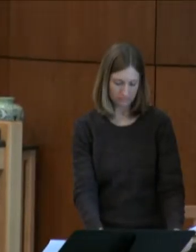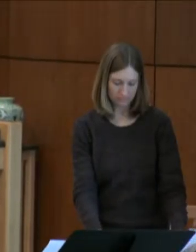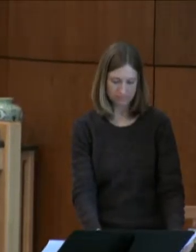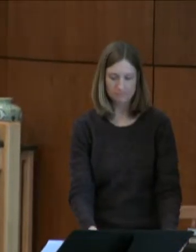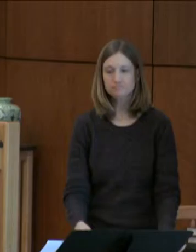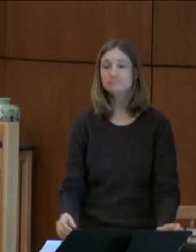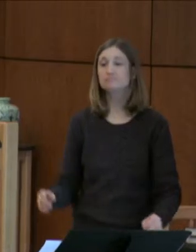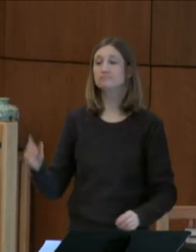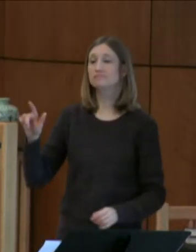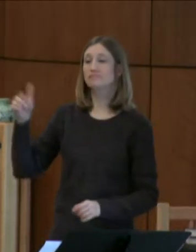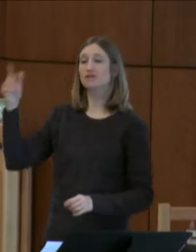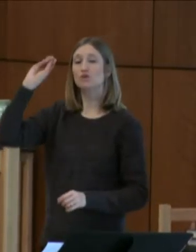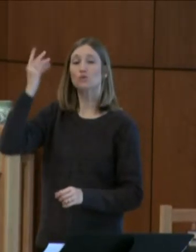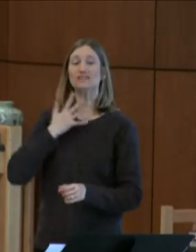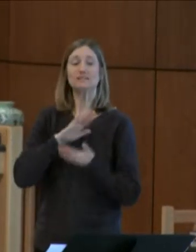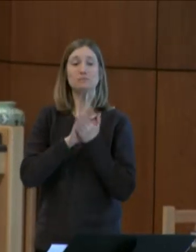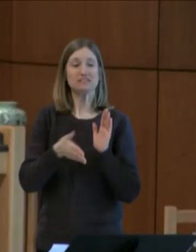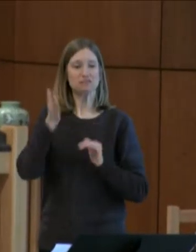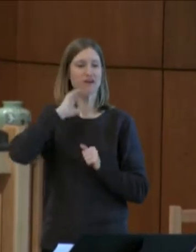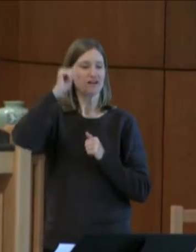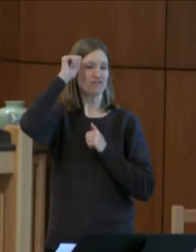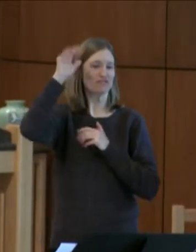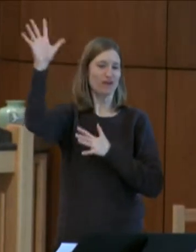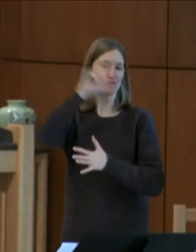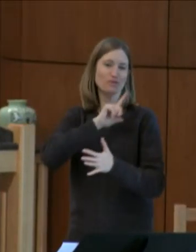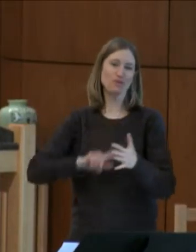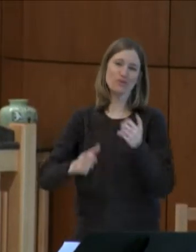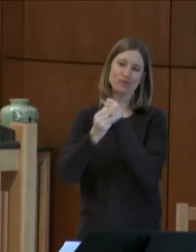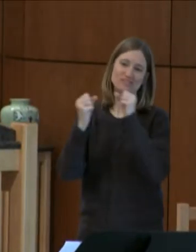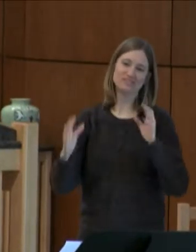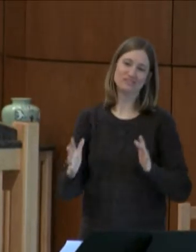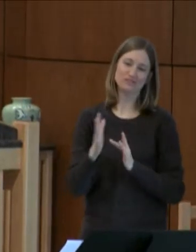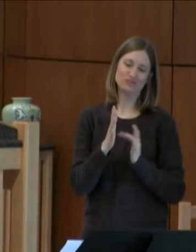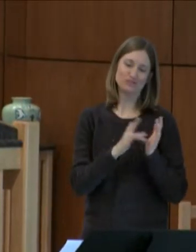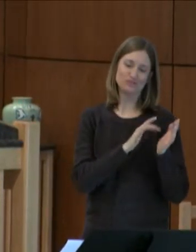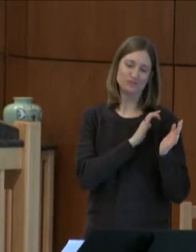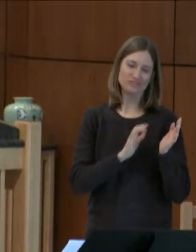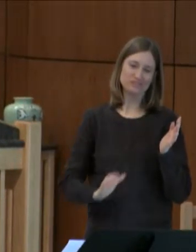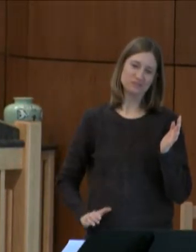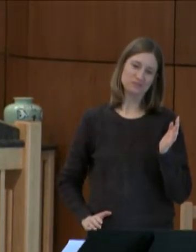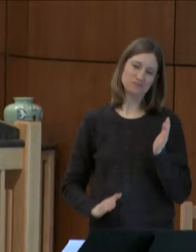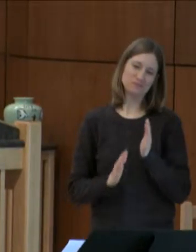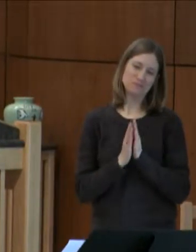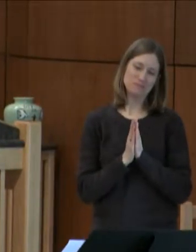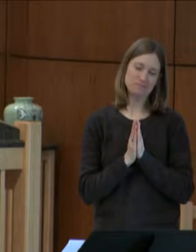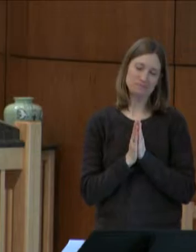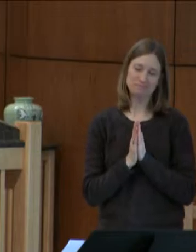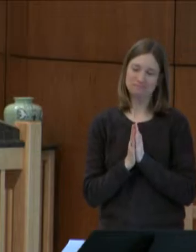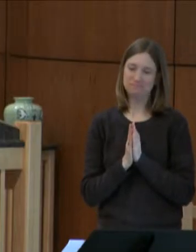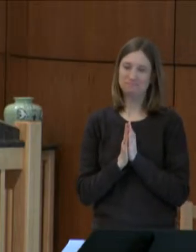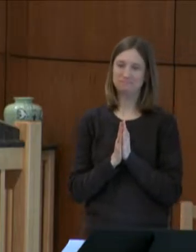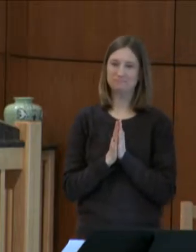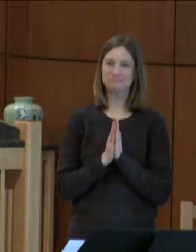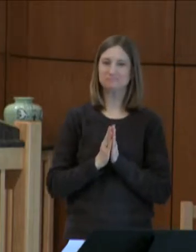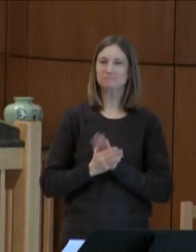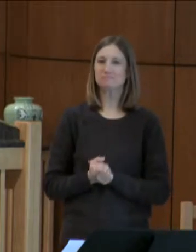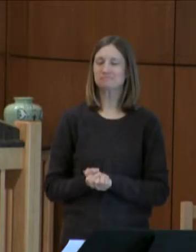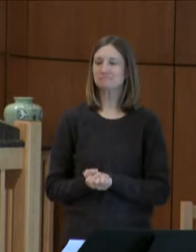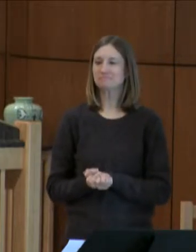Grace and peace to you from God our Father and our Lord and Savior, Jesus Christ. Amen.